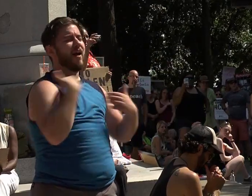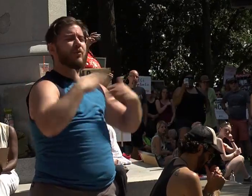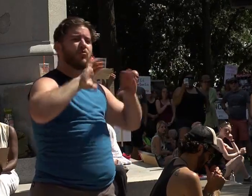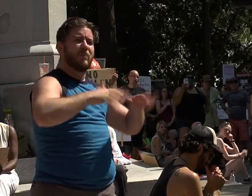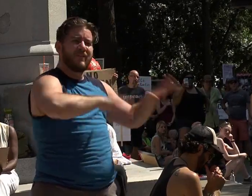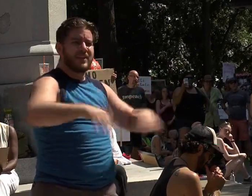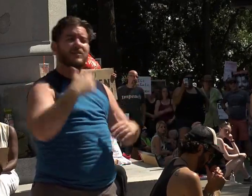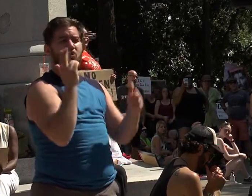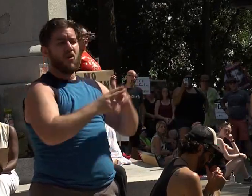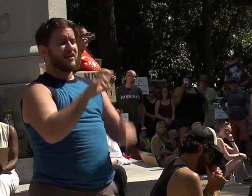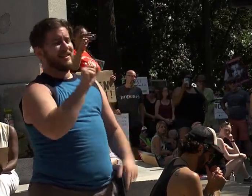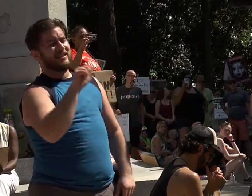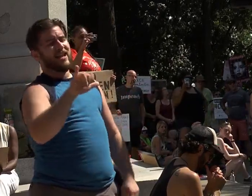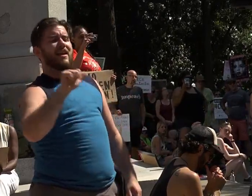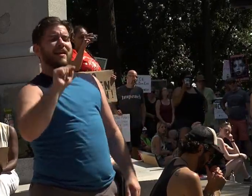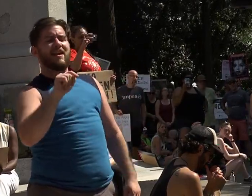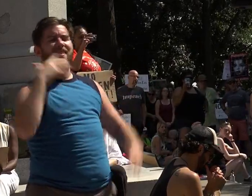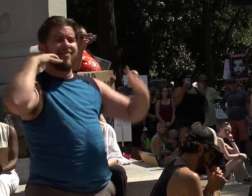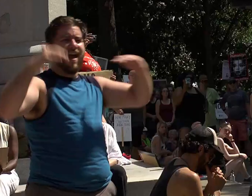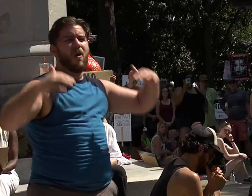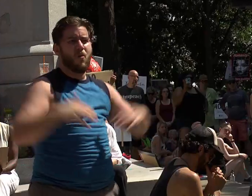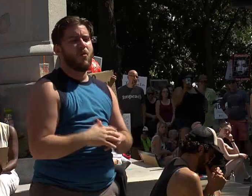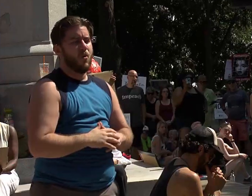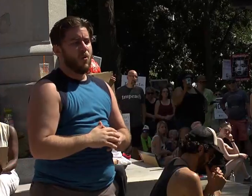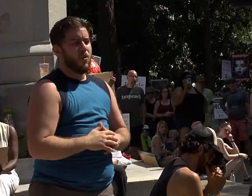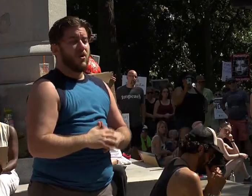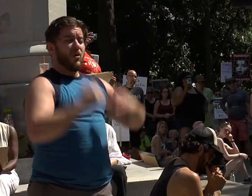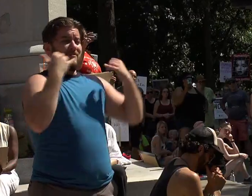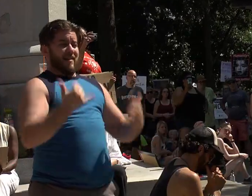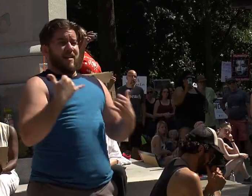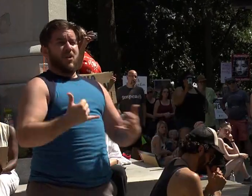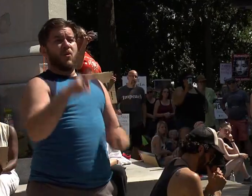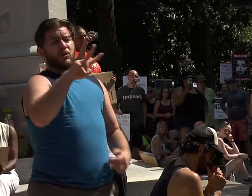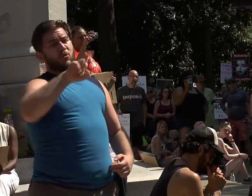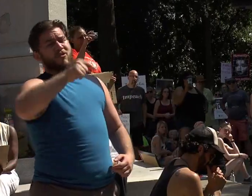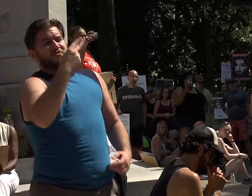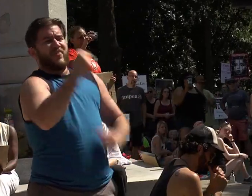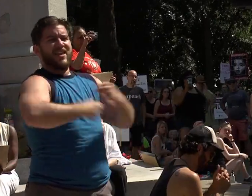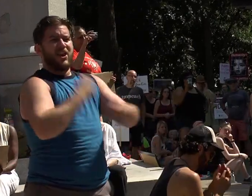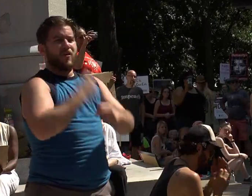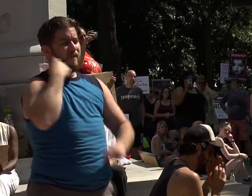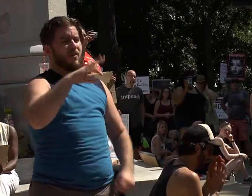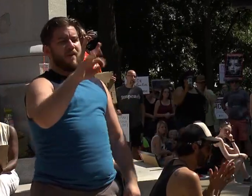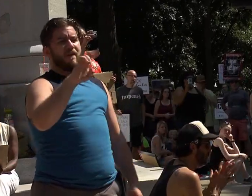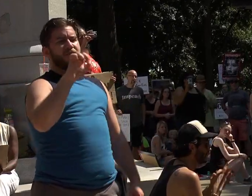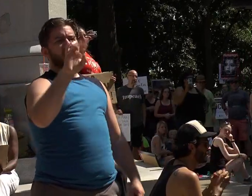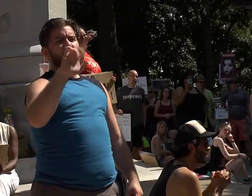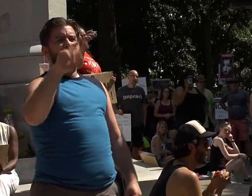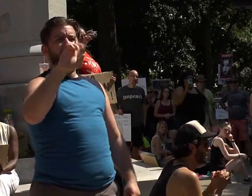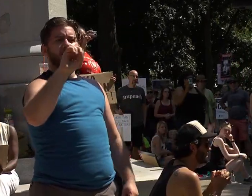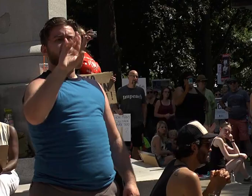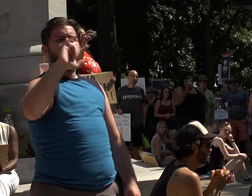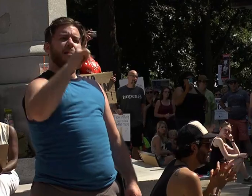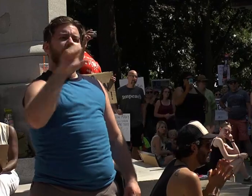say it loud. This year, Rochester celebrates the 20th, 200th year of Frederick Douglass, our city's favorite son, who